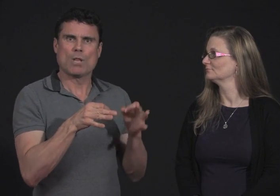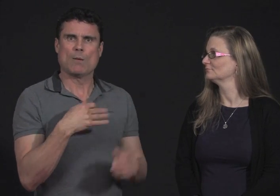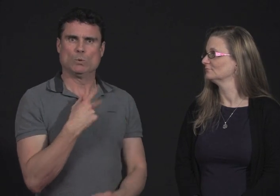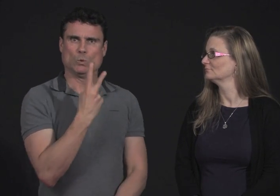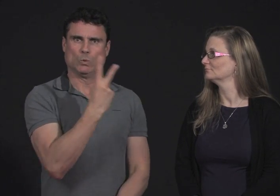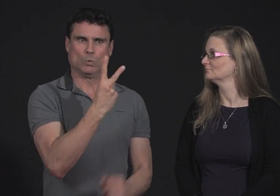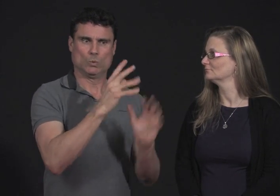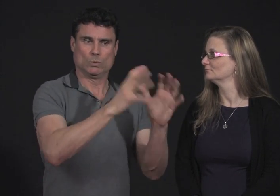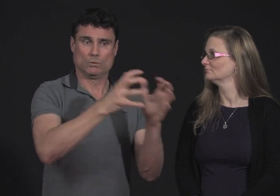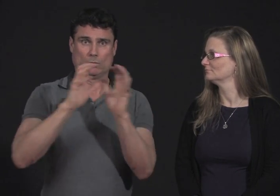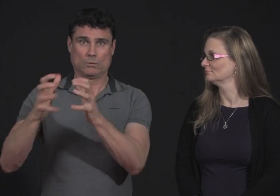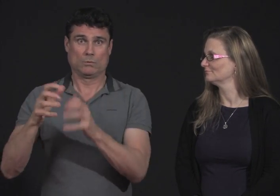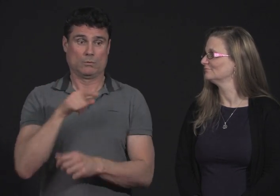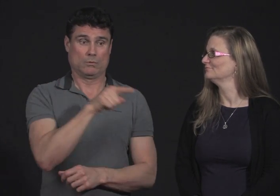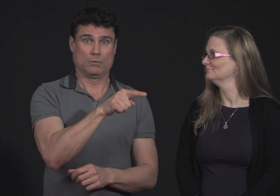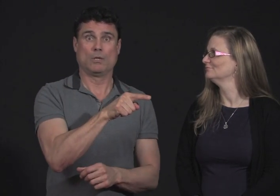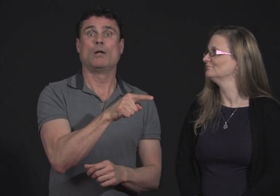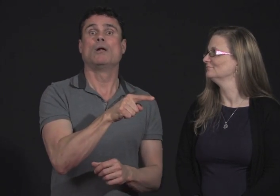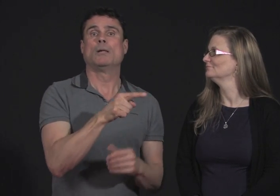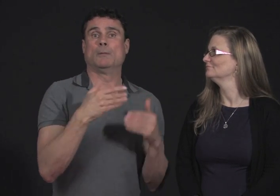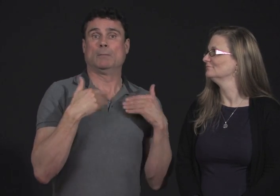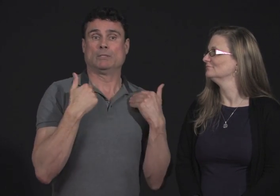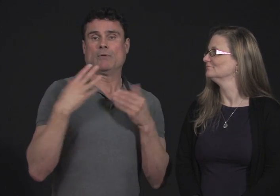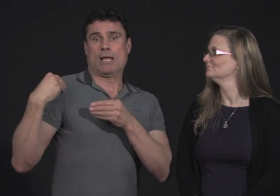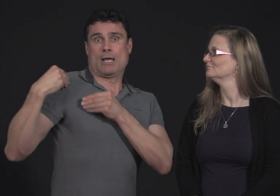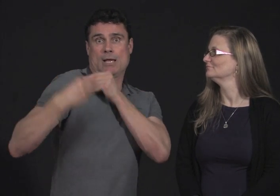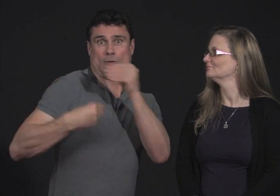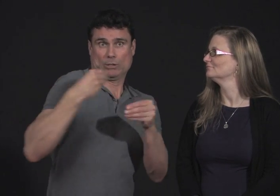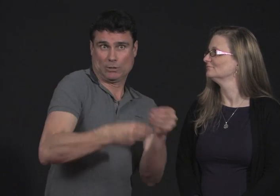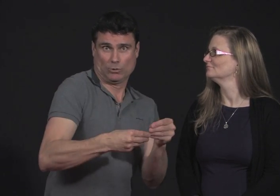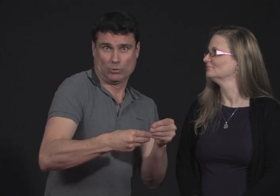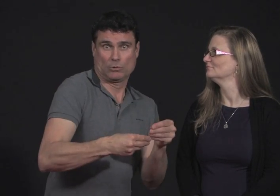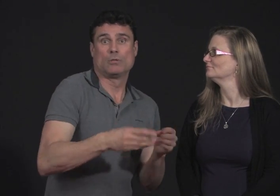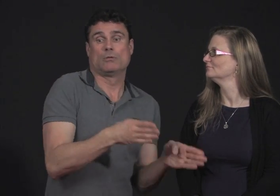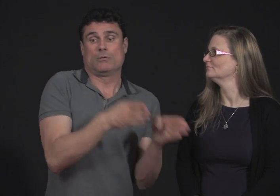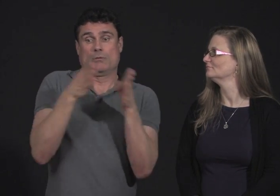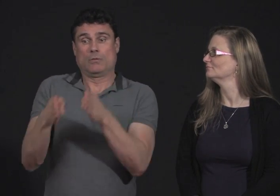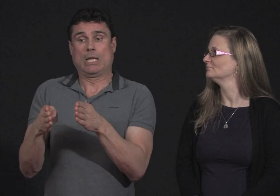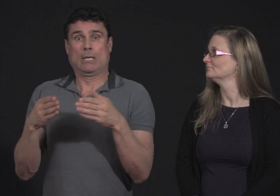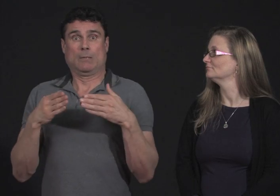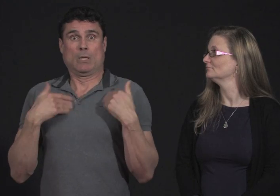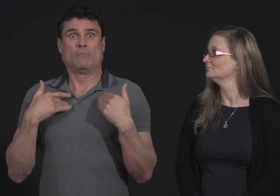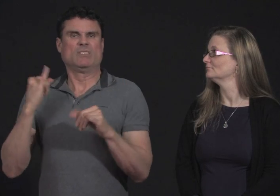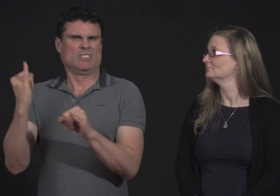Stephen was also very good at reporting to us about the Ministry of Heritage and the Ministry of Industry.